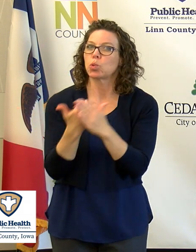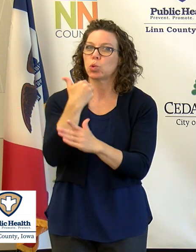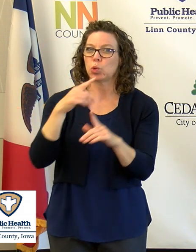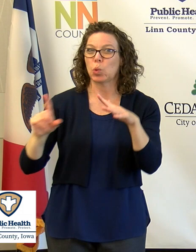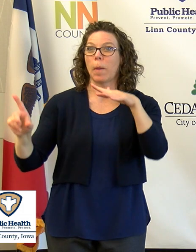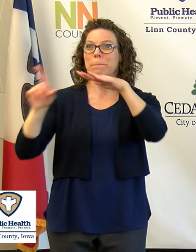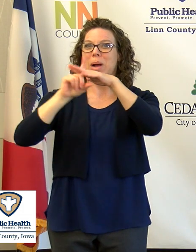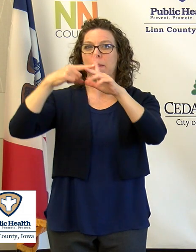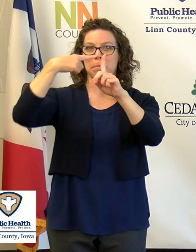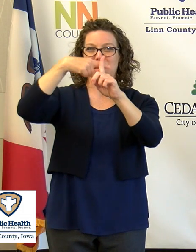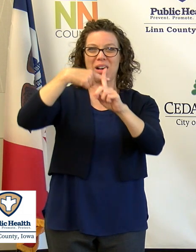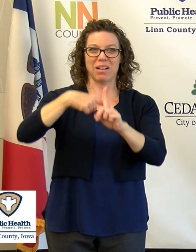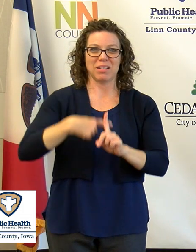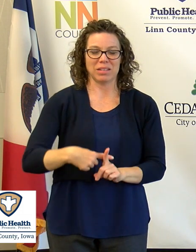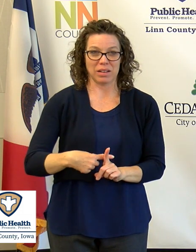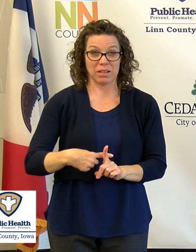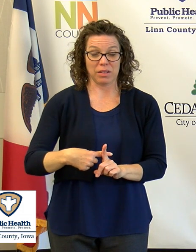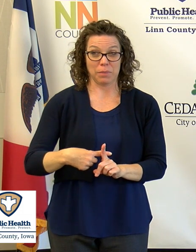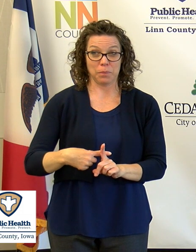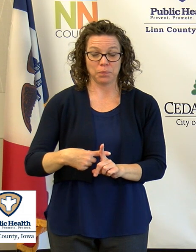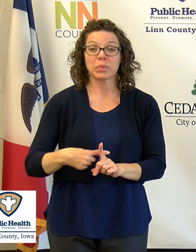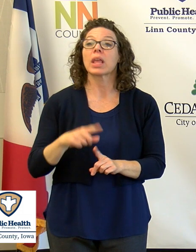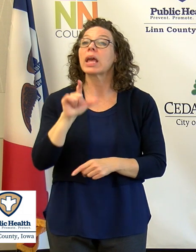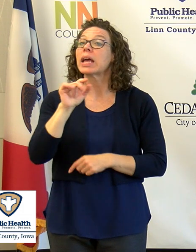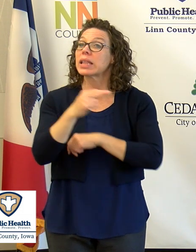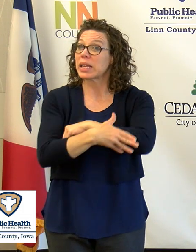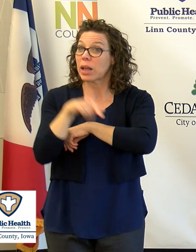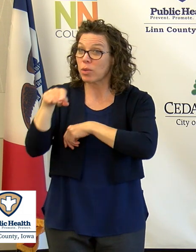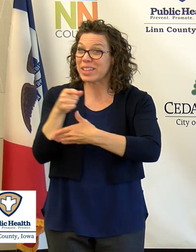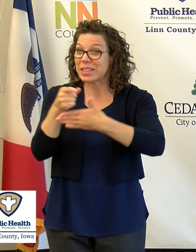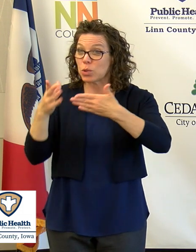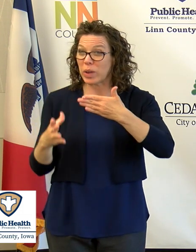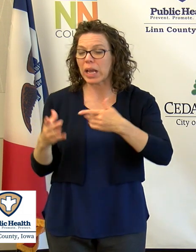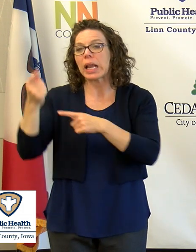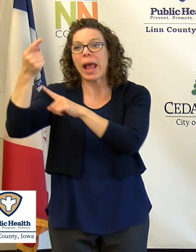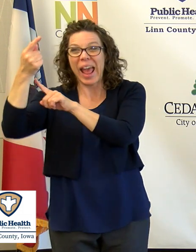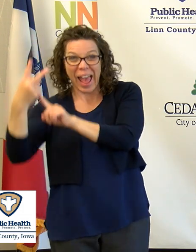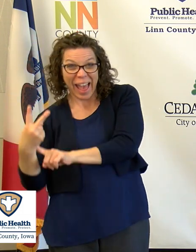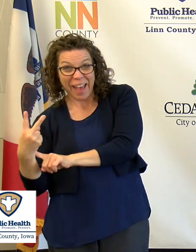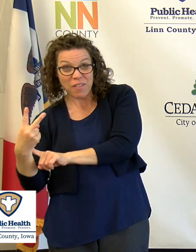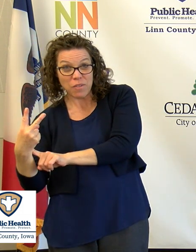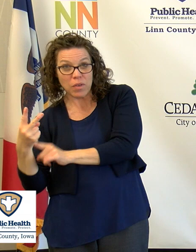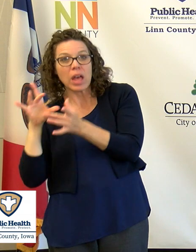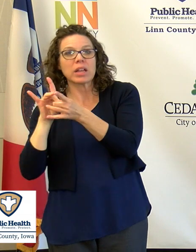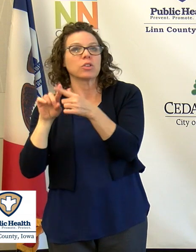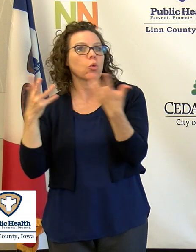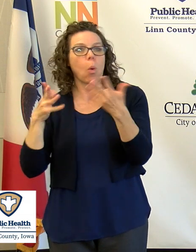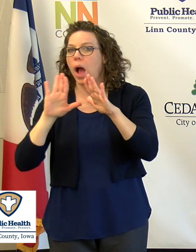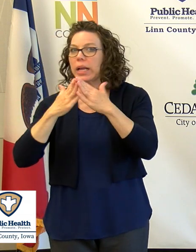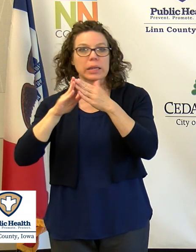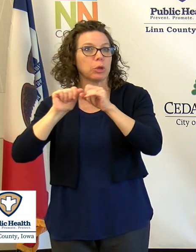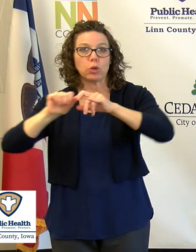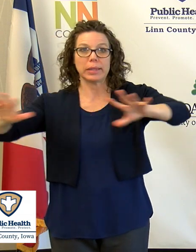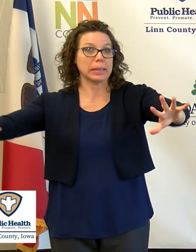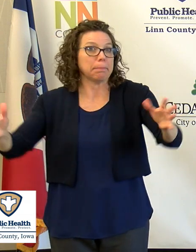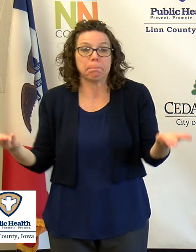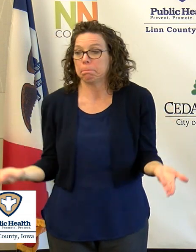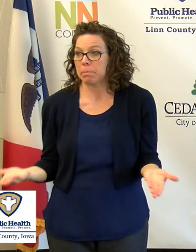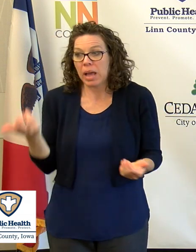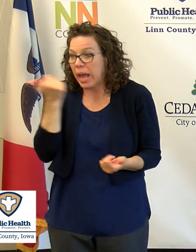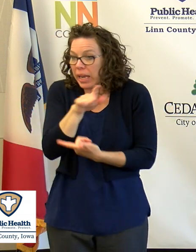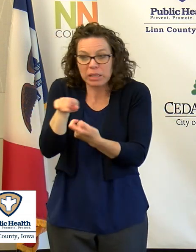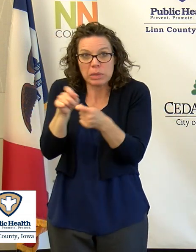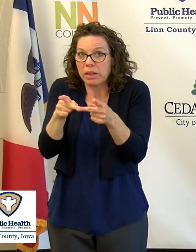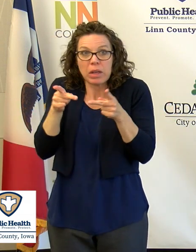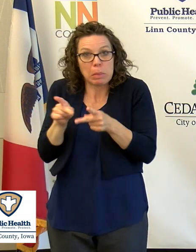Over half of the cases identified in Lynn County over the weekend are connected to community spread and are not linked